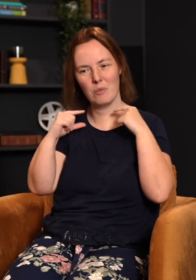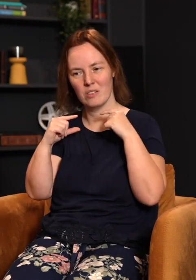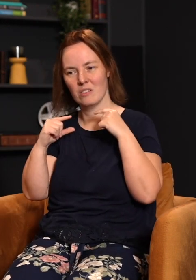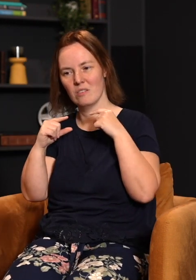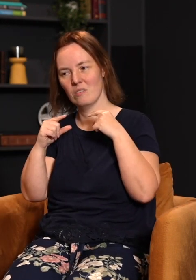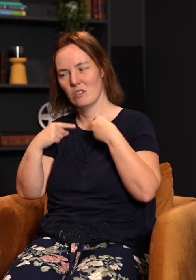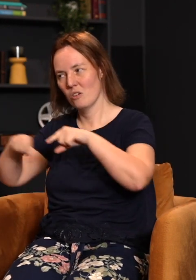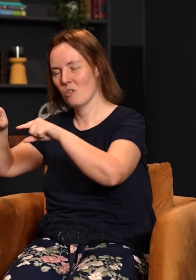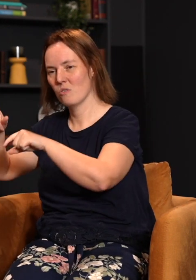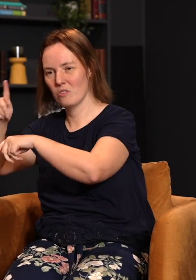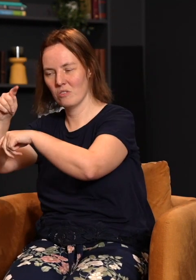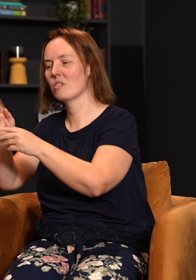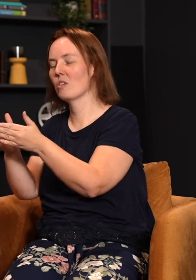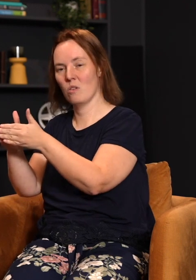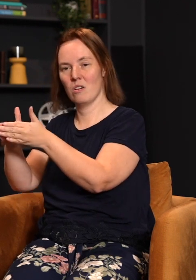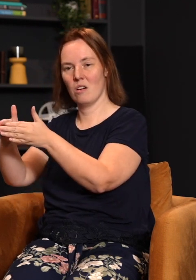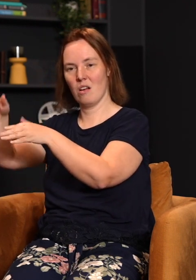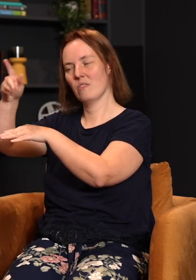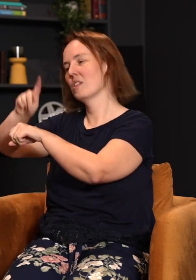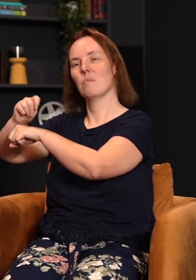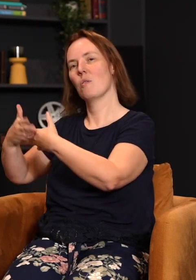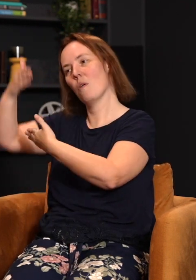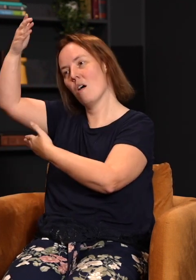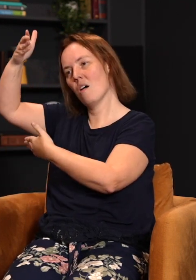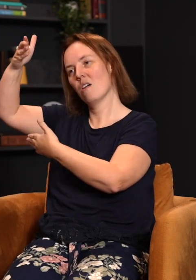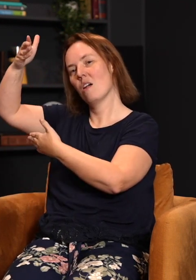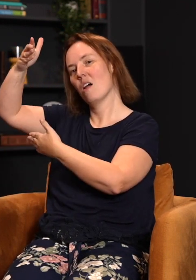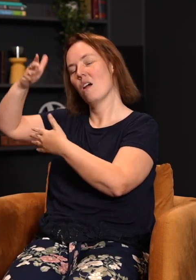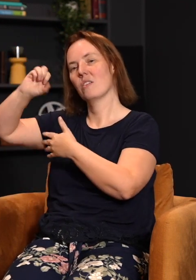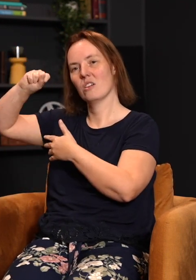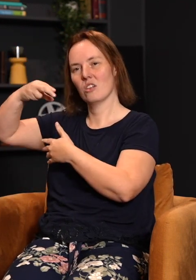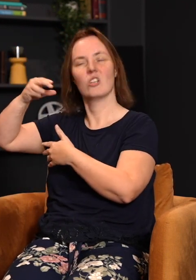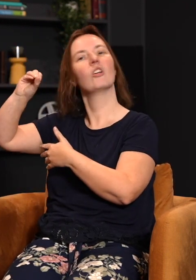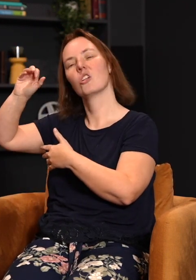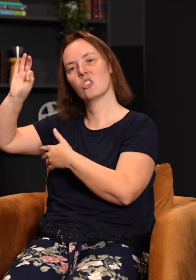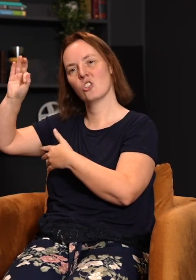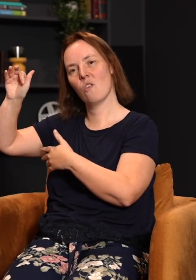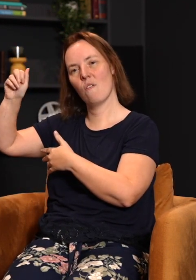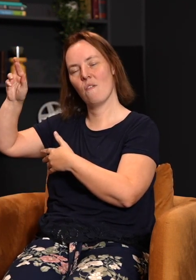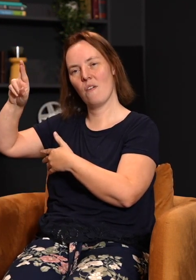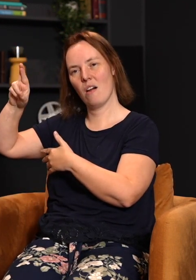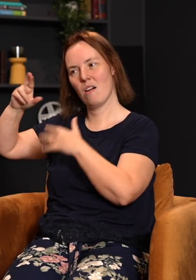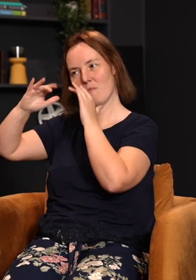would go up to the corner of the temple wall, stand on the wall, and with the trumpet, the shofar, the ram's horn, he would blow it.